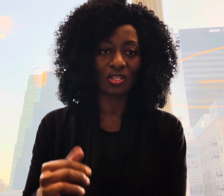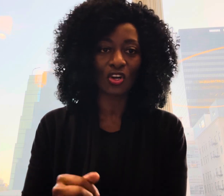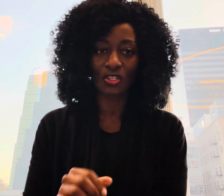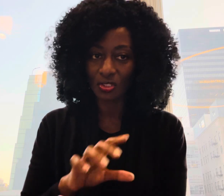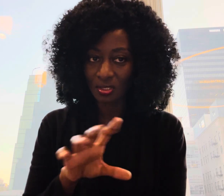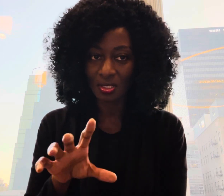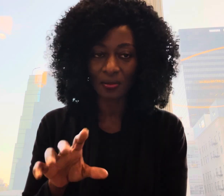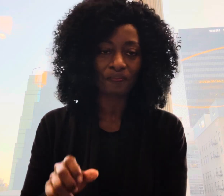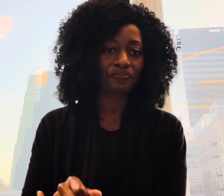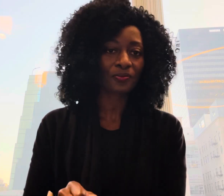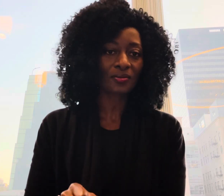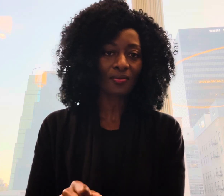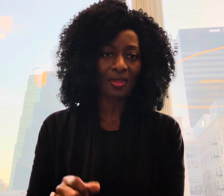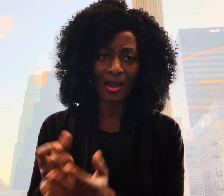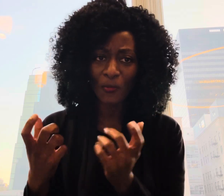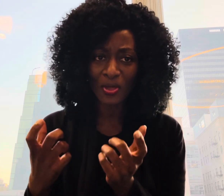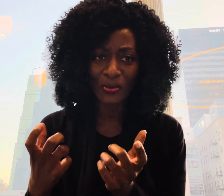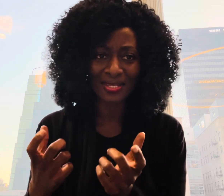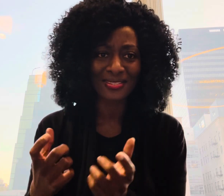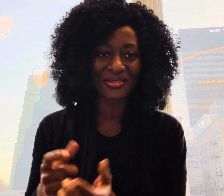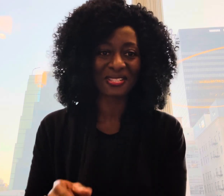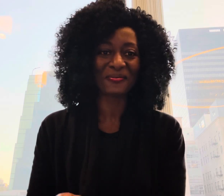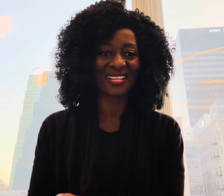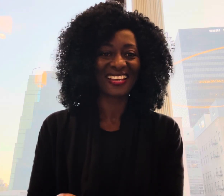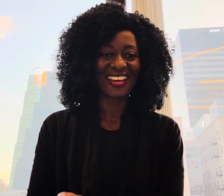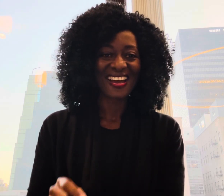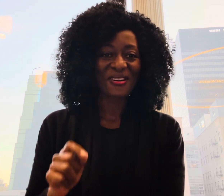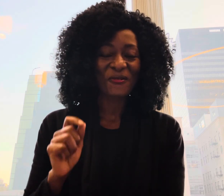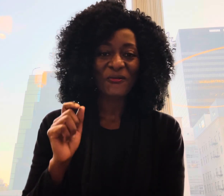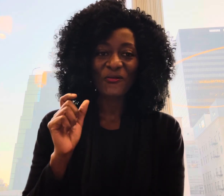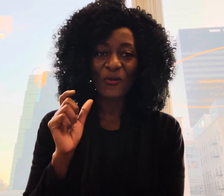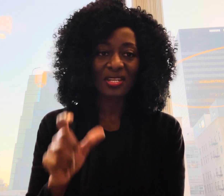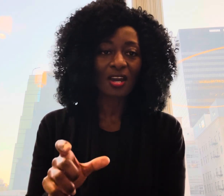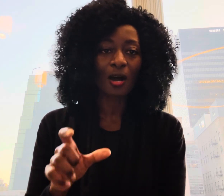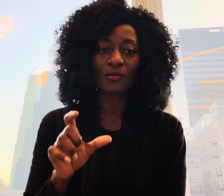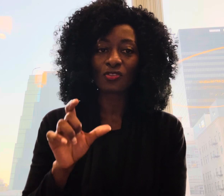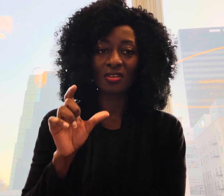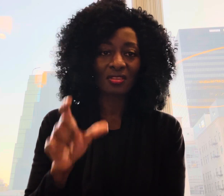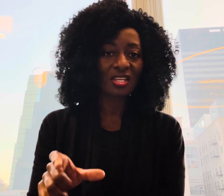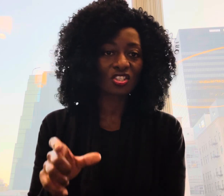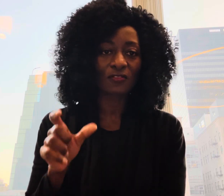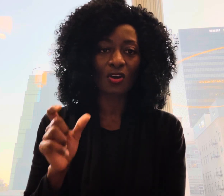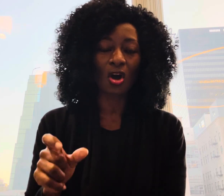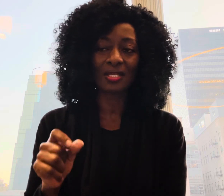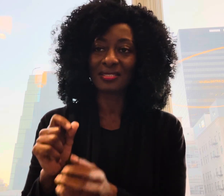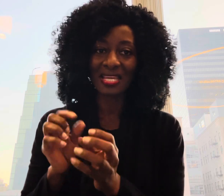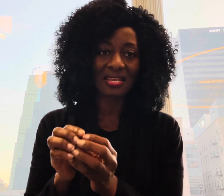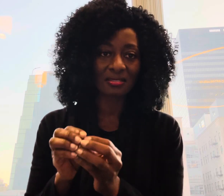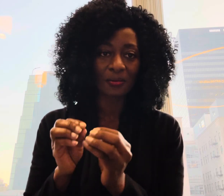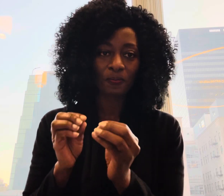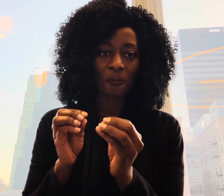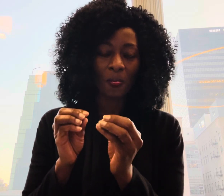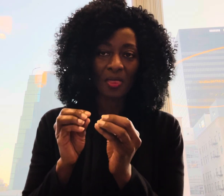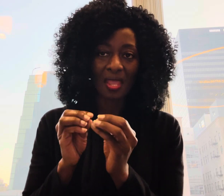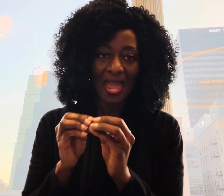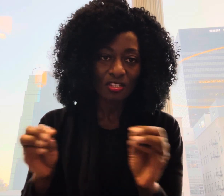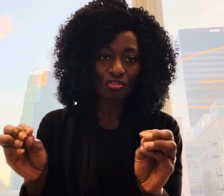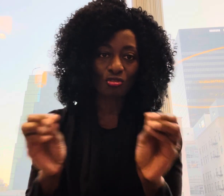not good i hope that you can still see me when it comes to the things of god it takes extra